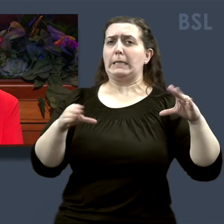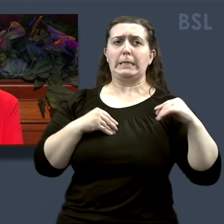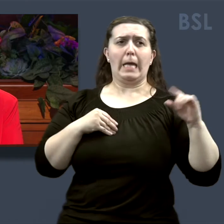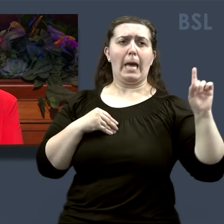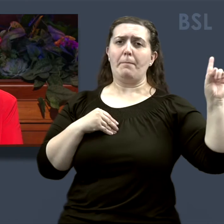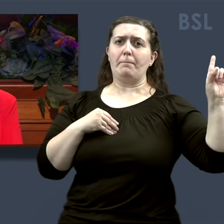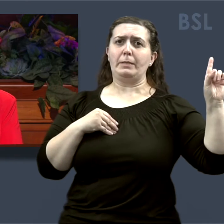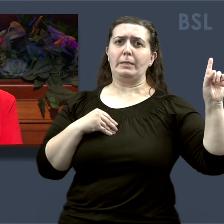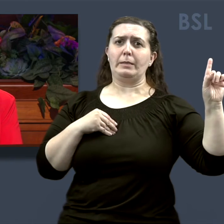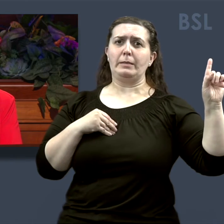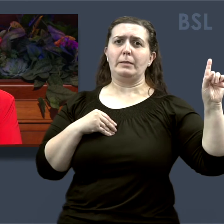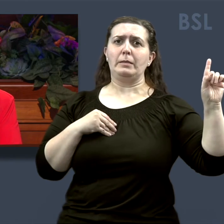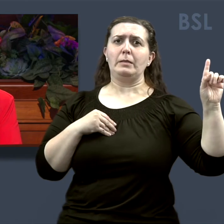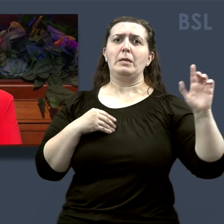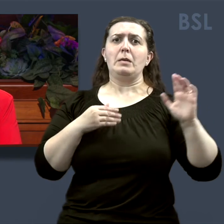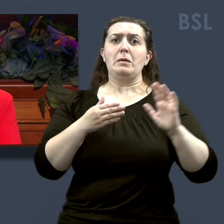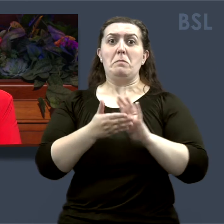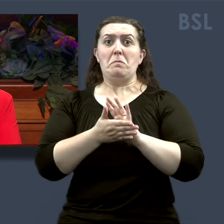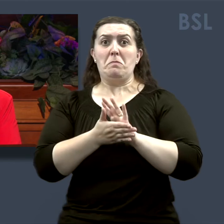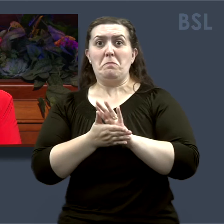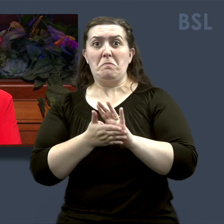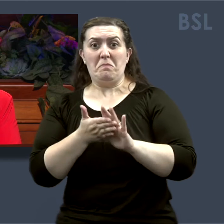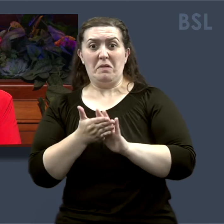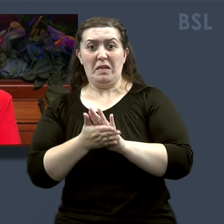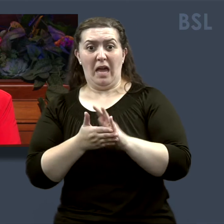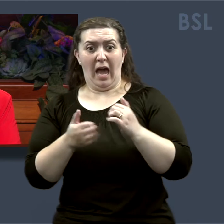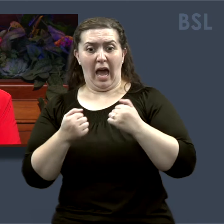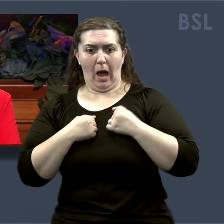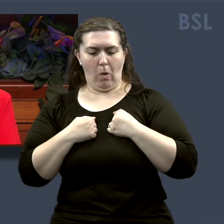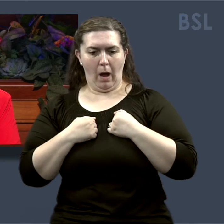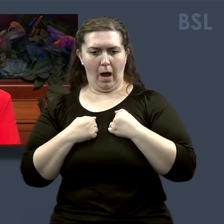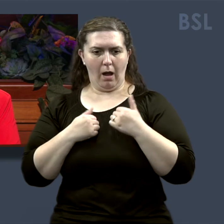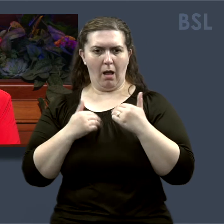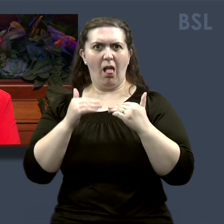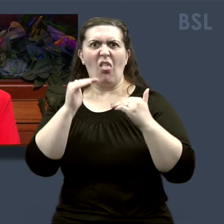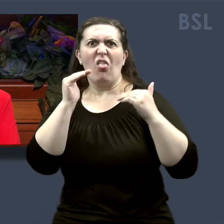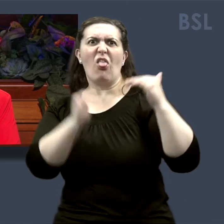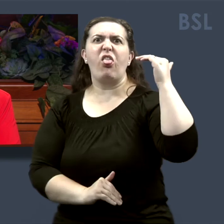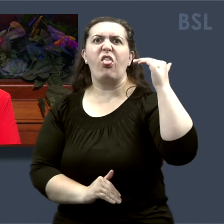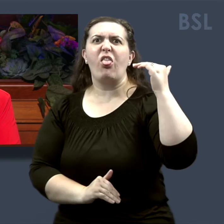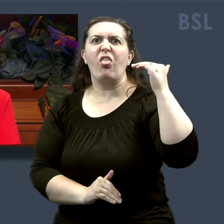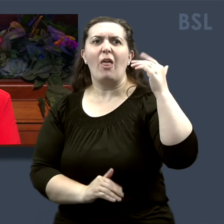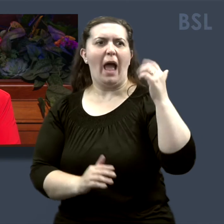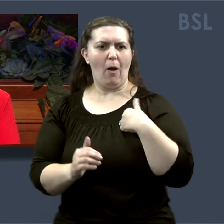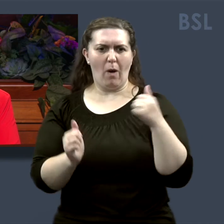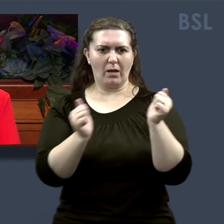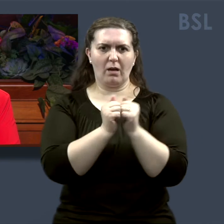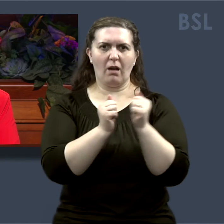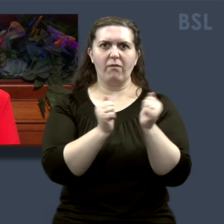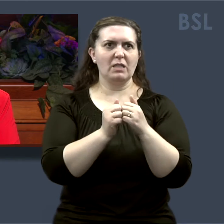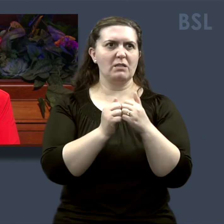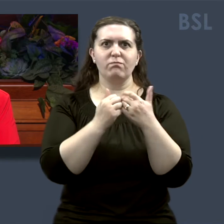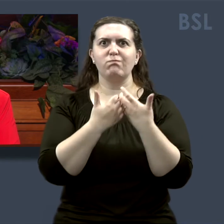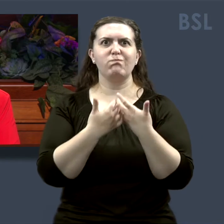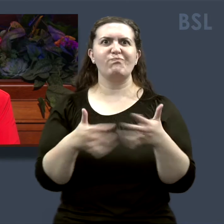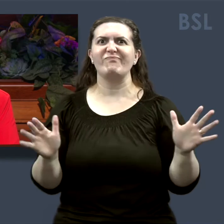Such mistreatment causes us to live beneath our stature as His covenant sons and daughters.